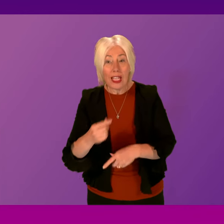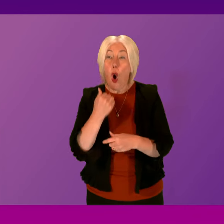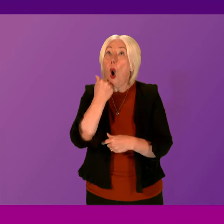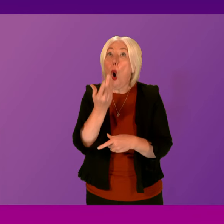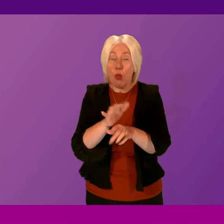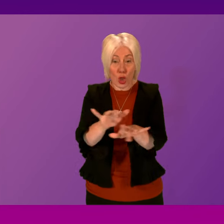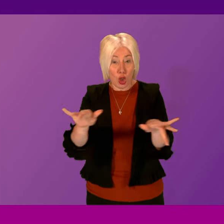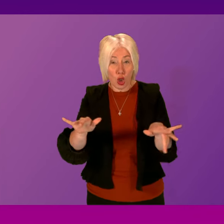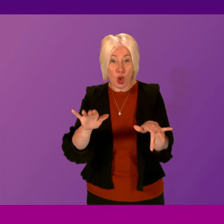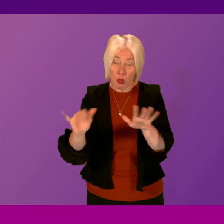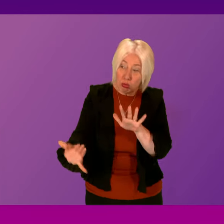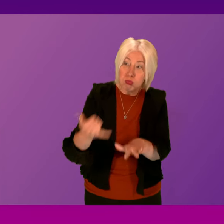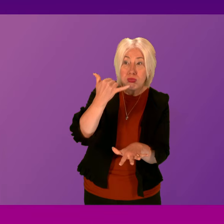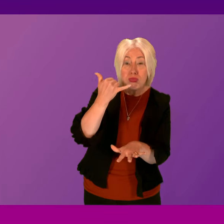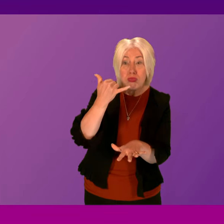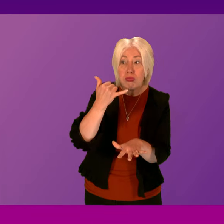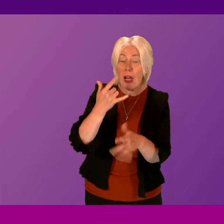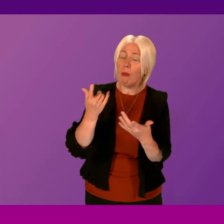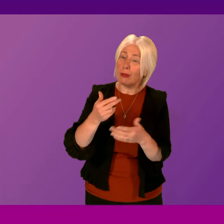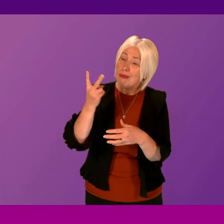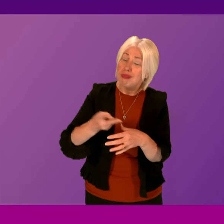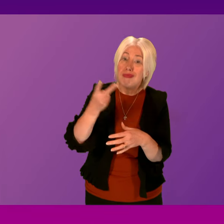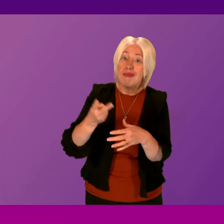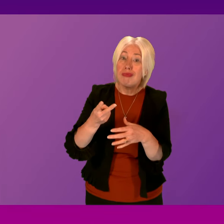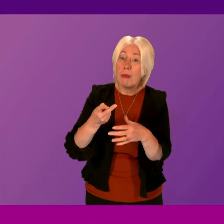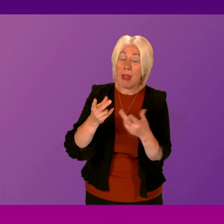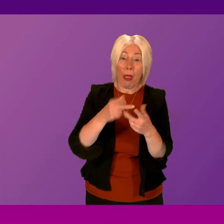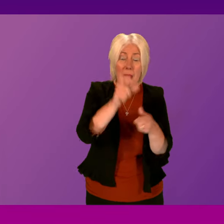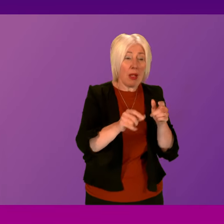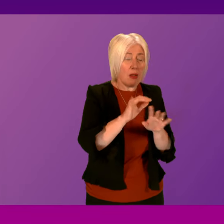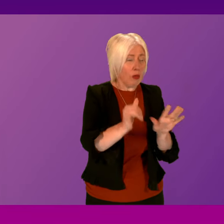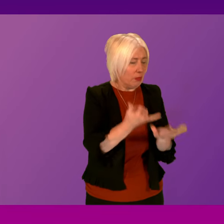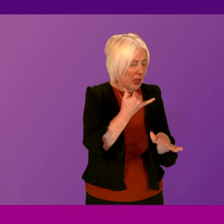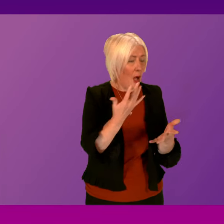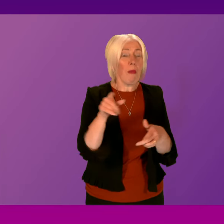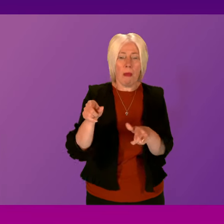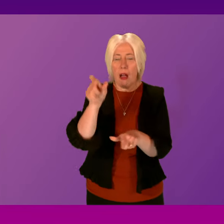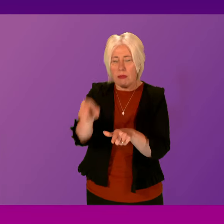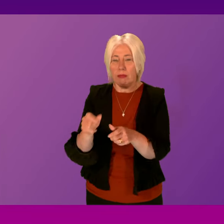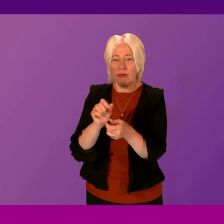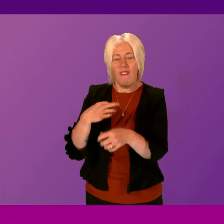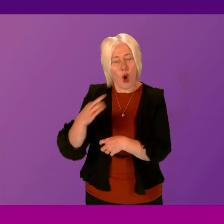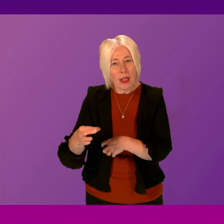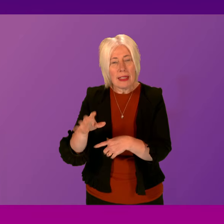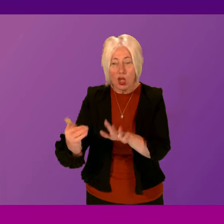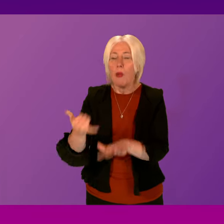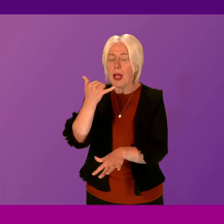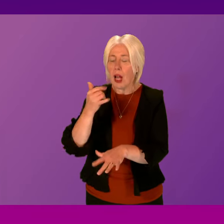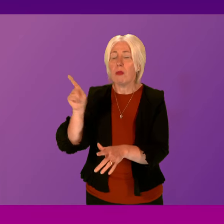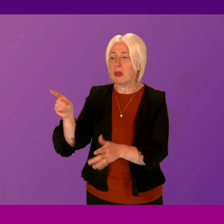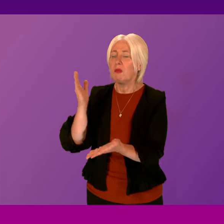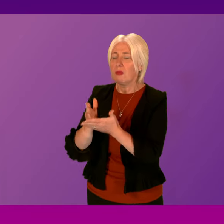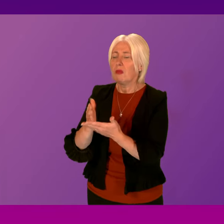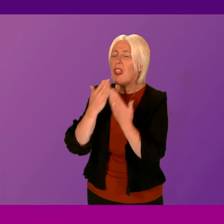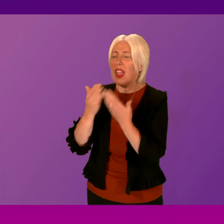there at the other end of the phone, when far too often no one else is? First Minister. A very good question from Jimmy Green.